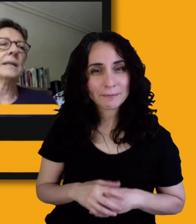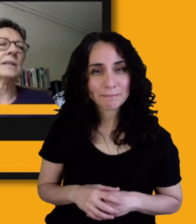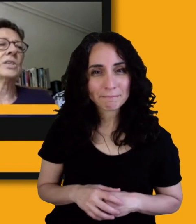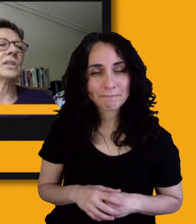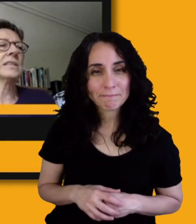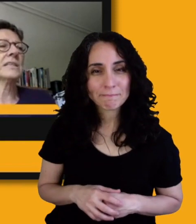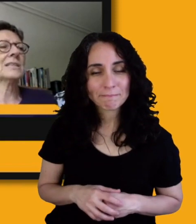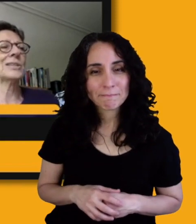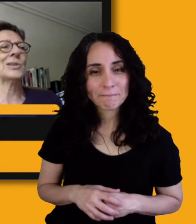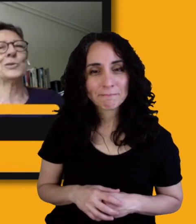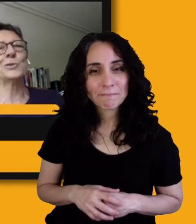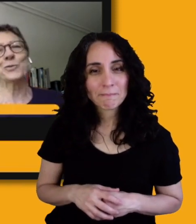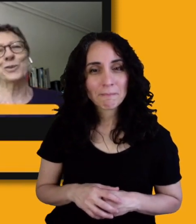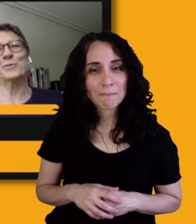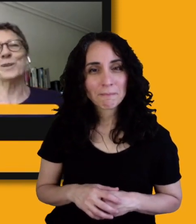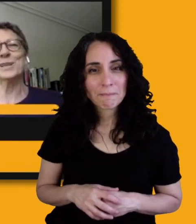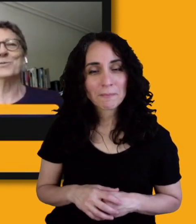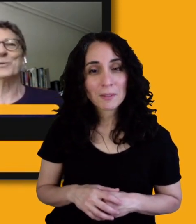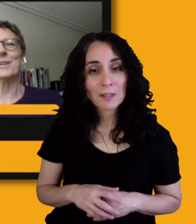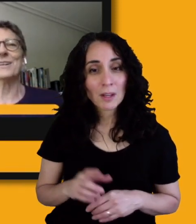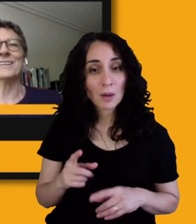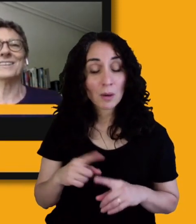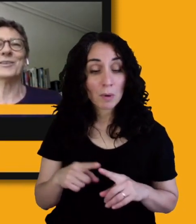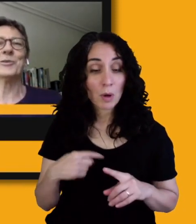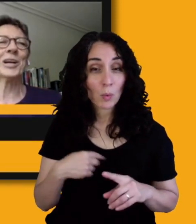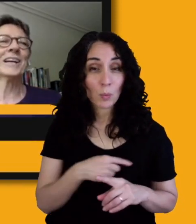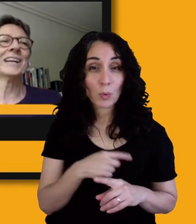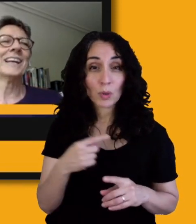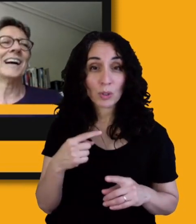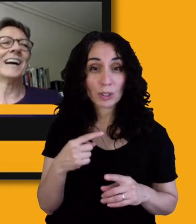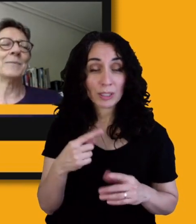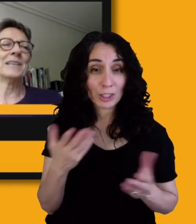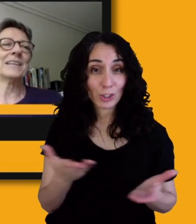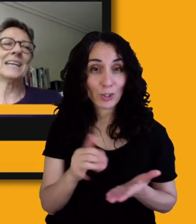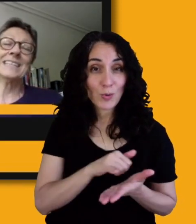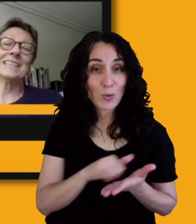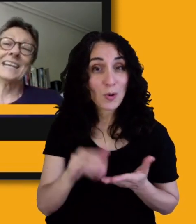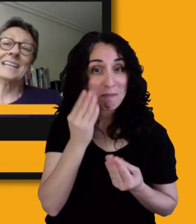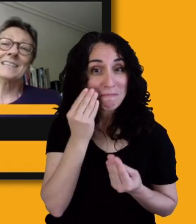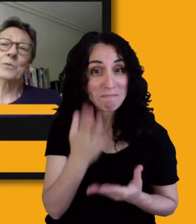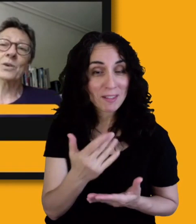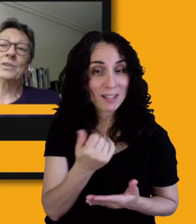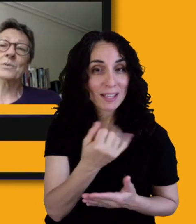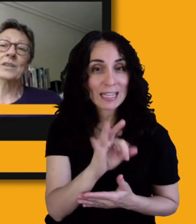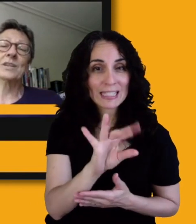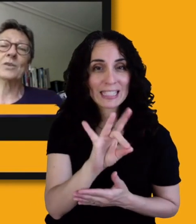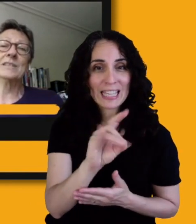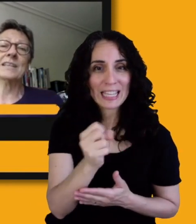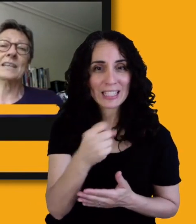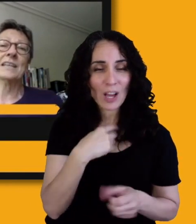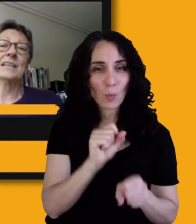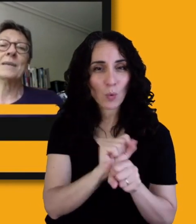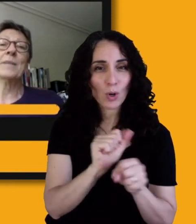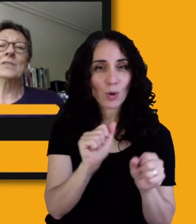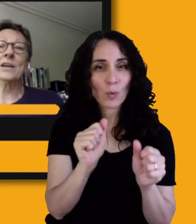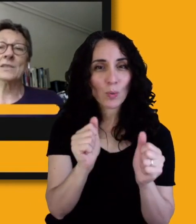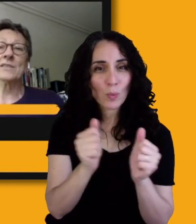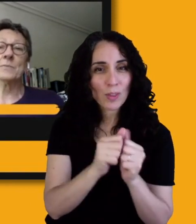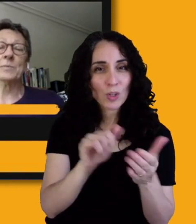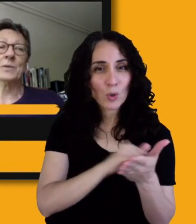just to, because we're in New York, in the 1980s I worked with the New York City Mayor's Office of People with